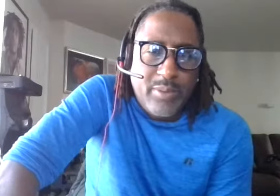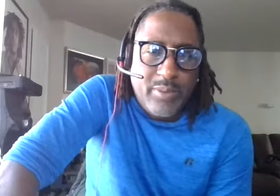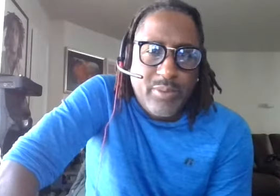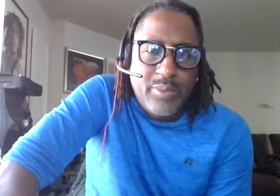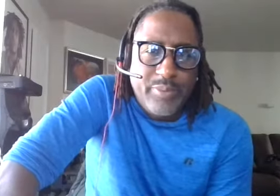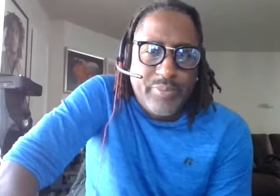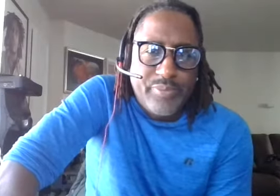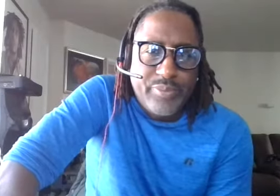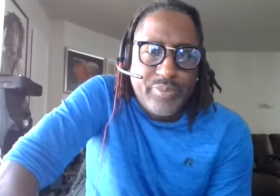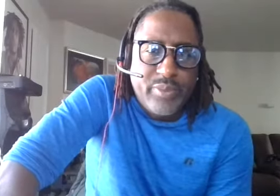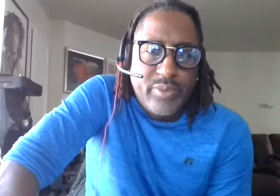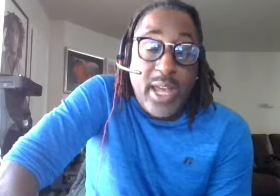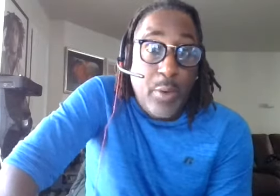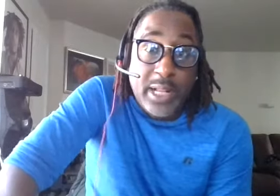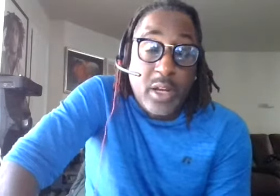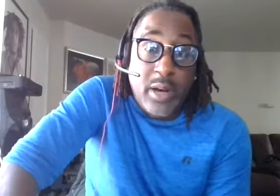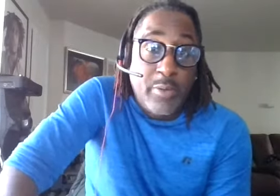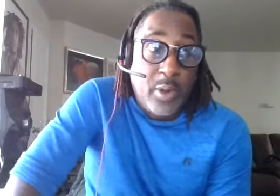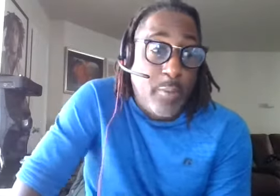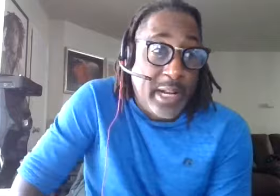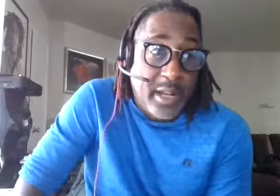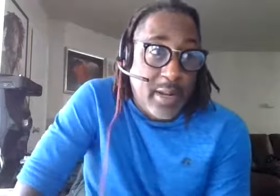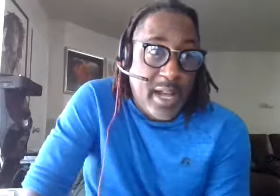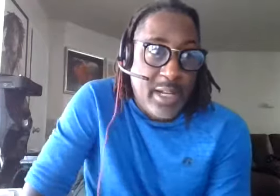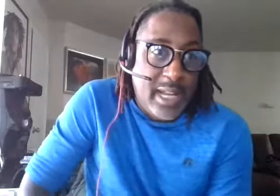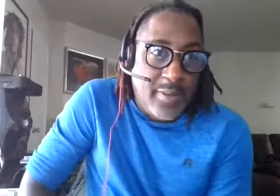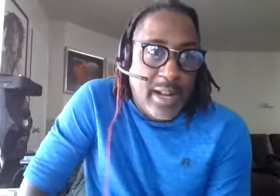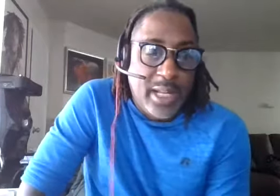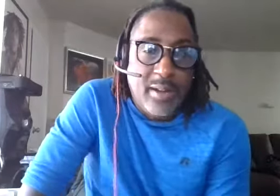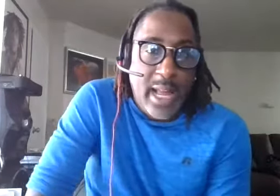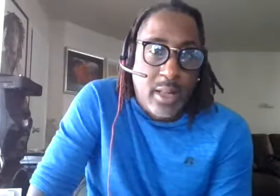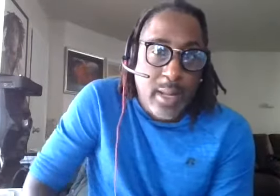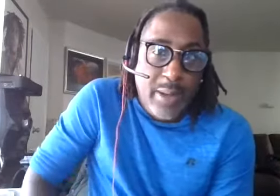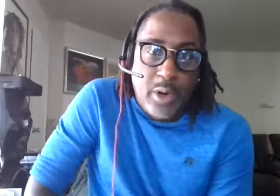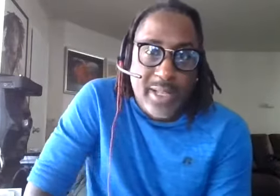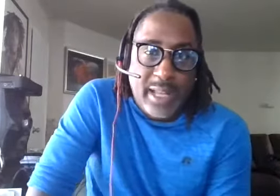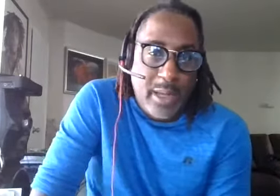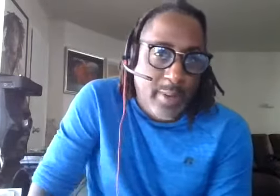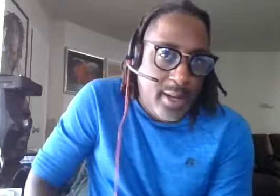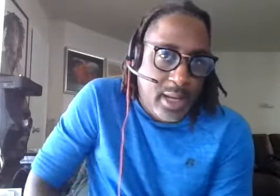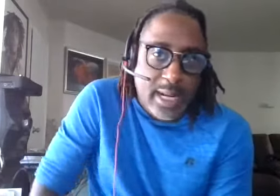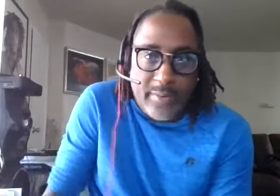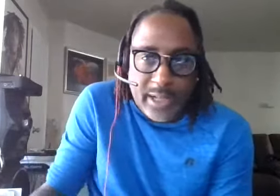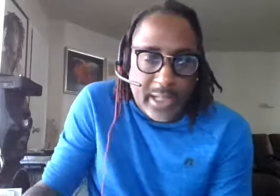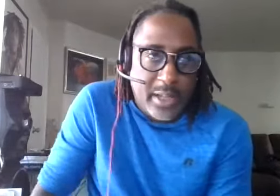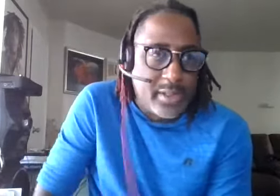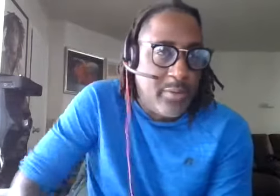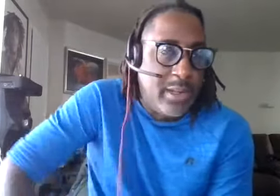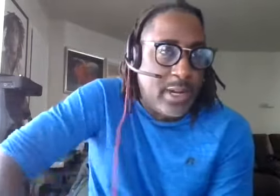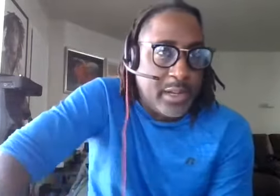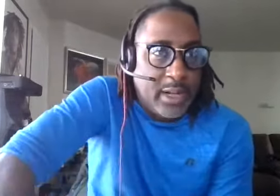yeah i want to go i really i want to go i mean every year that i'm here in la people always tell me about it and i never get to go so i really want to go